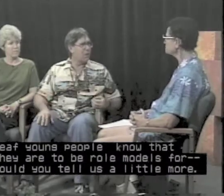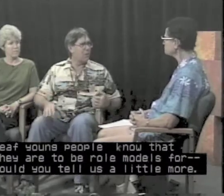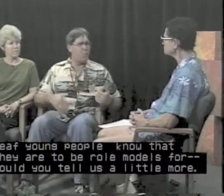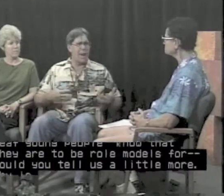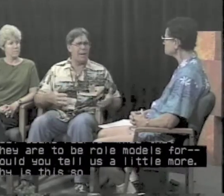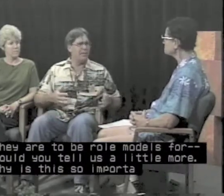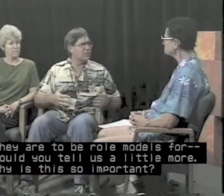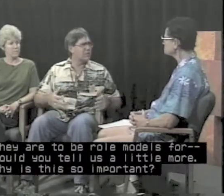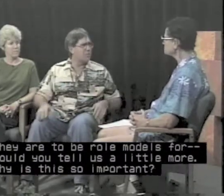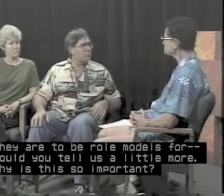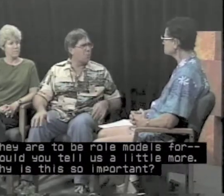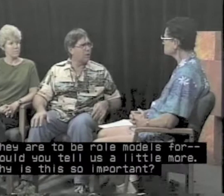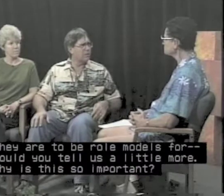why is this so important?